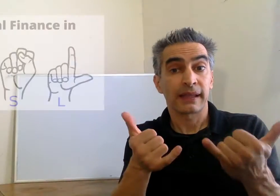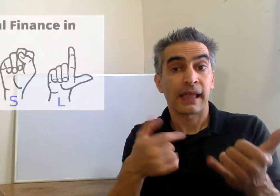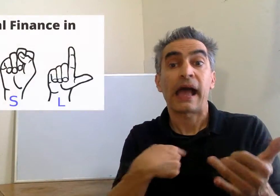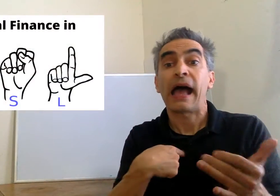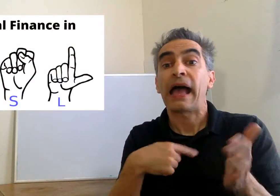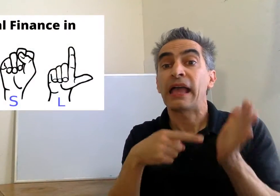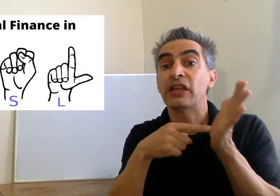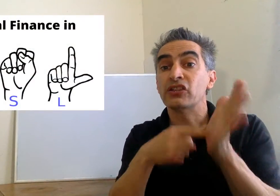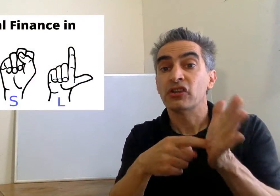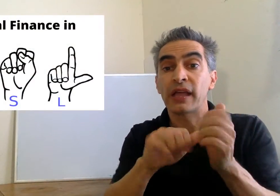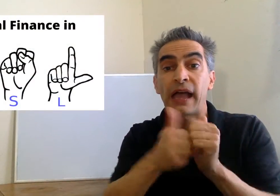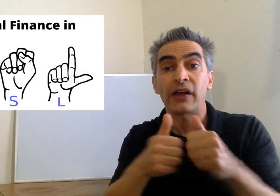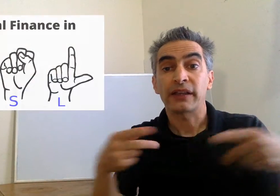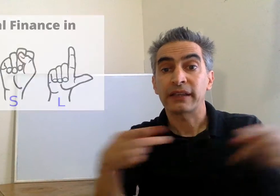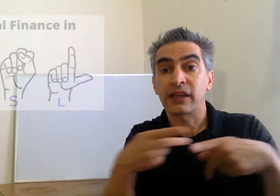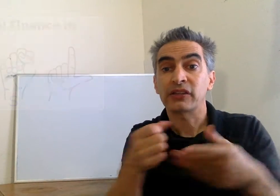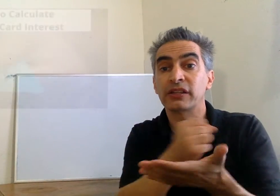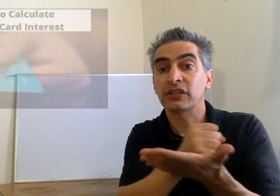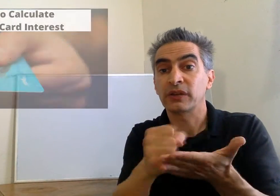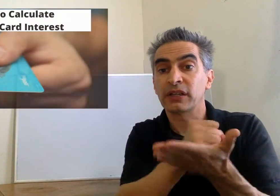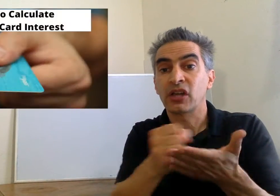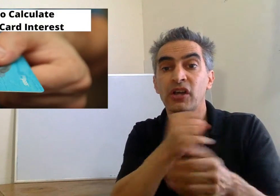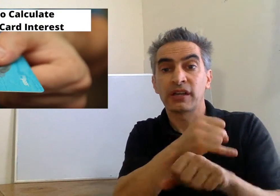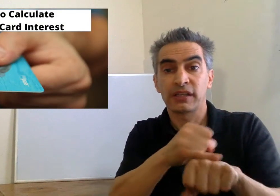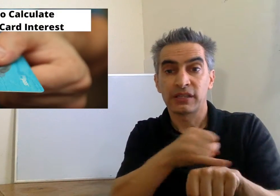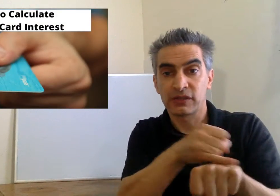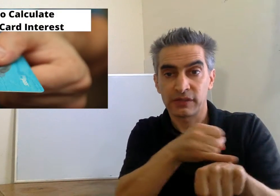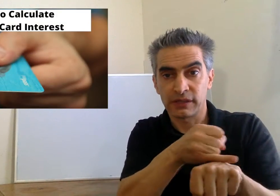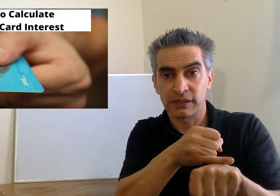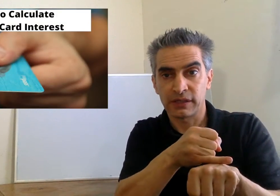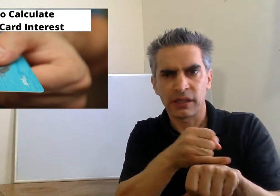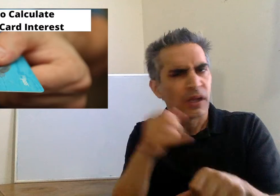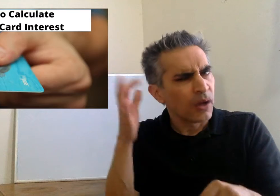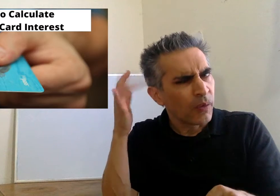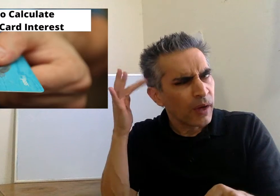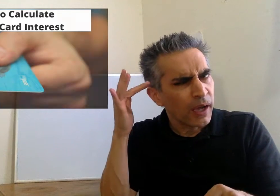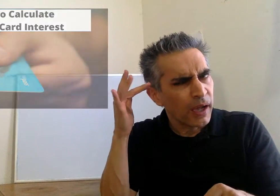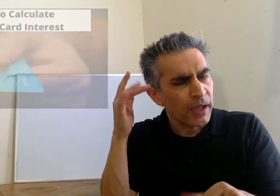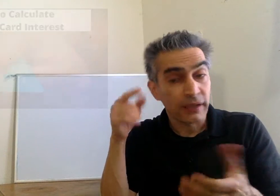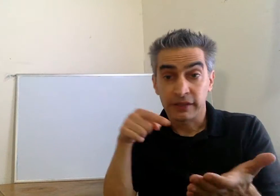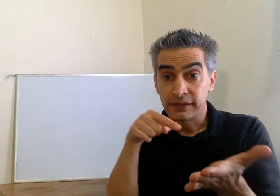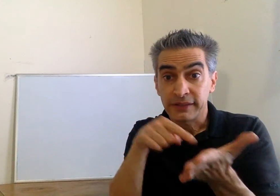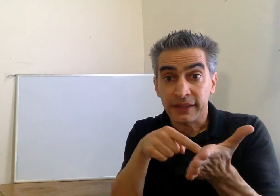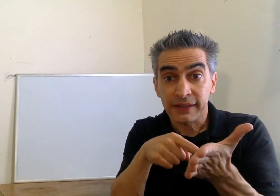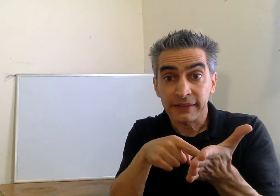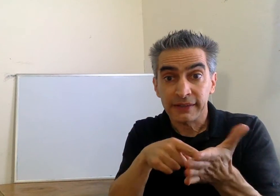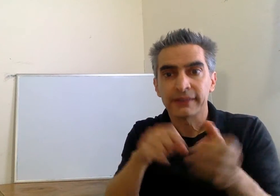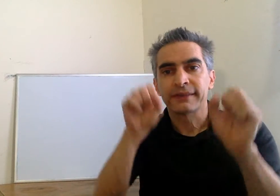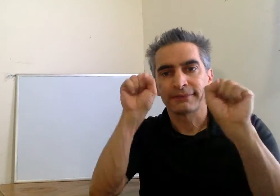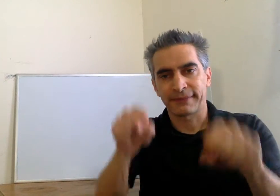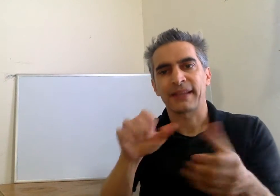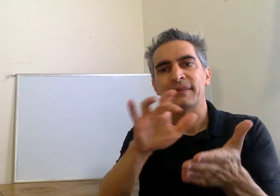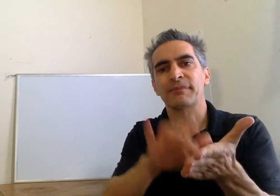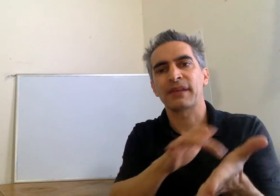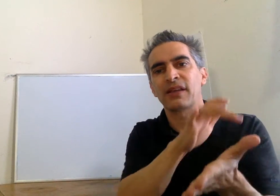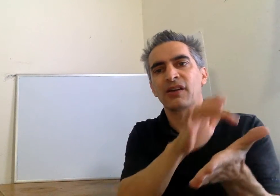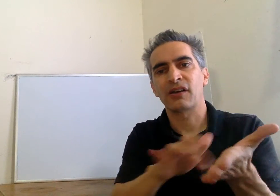Today I'm going to show you how to calculate credit card interest. Doing this allows you to pay off your debts